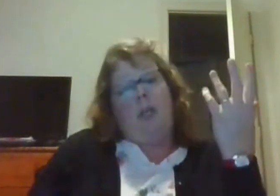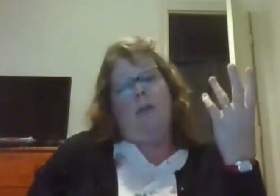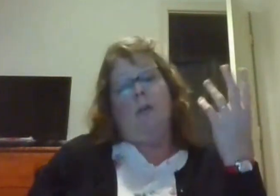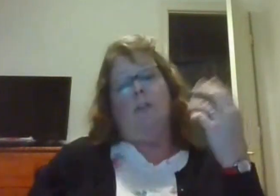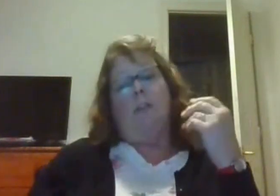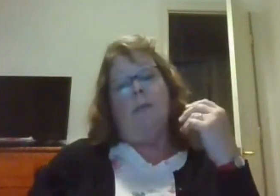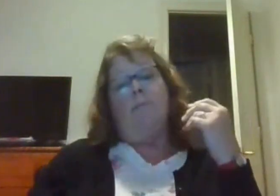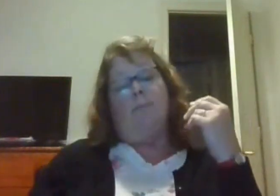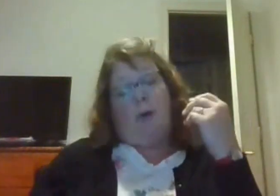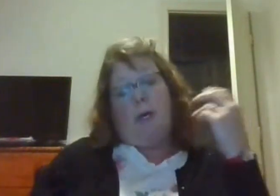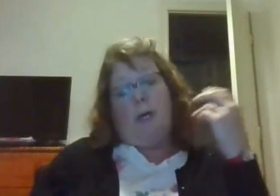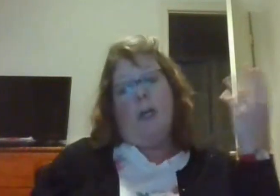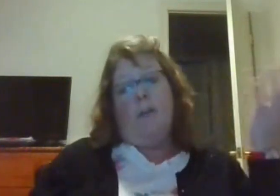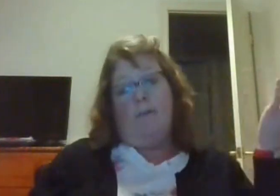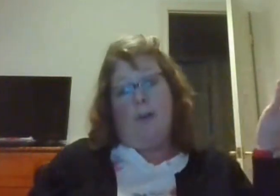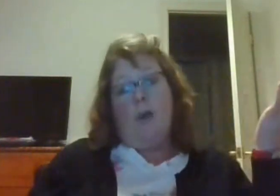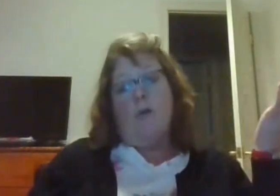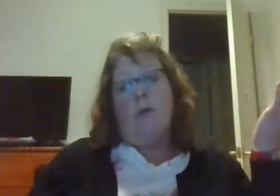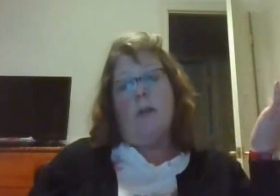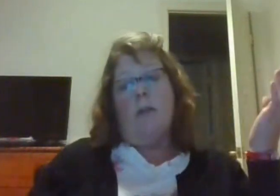Generally, pretty good food.